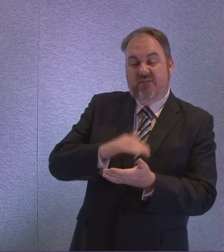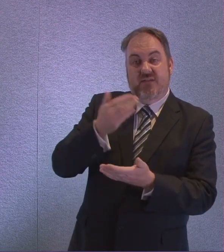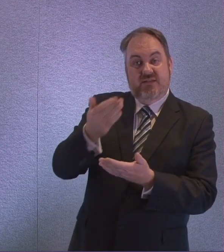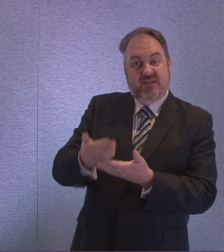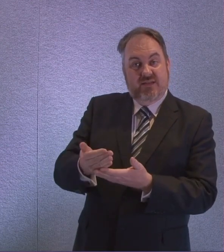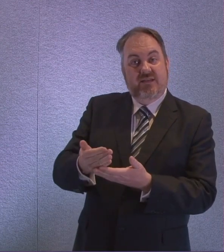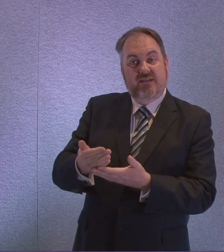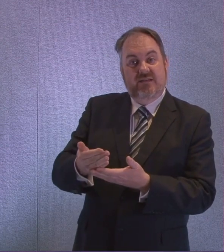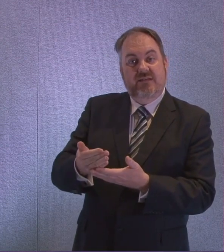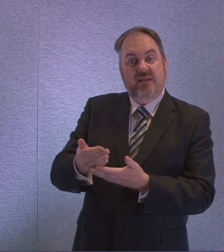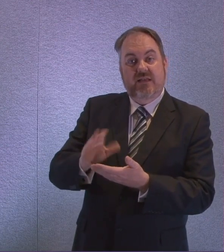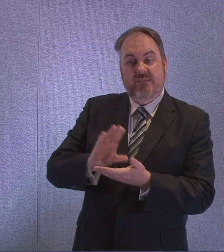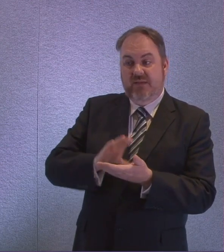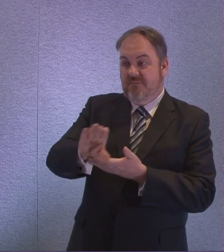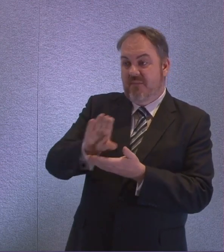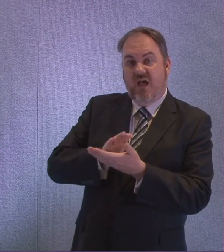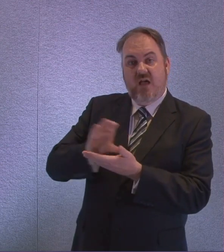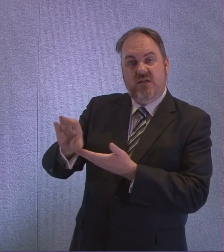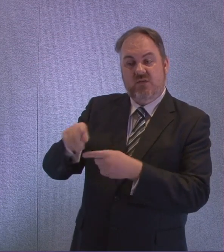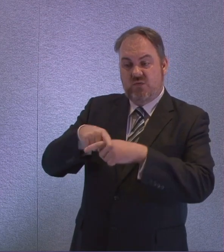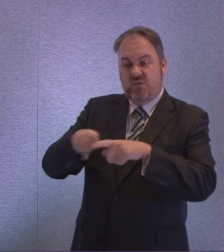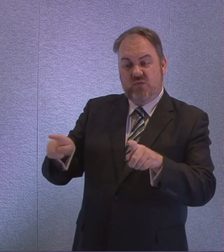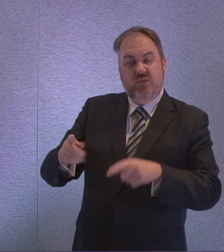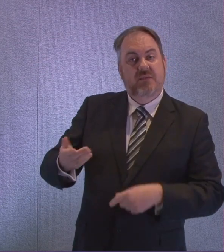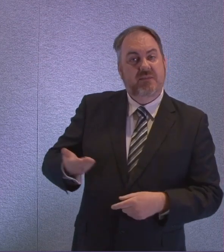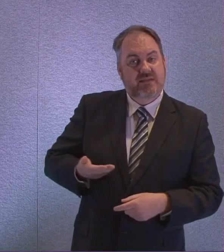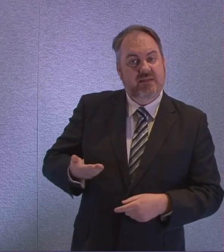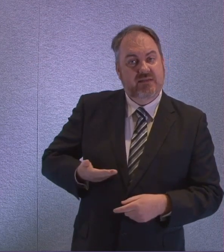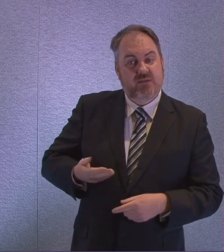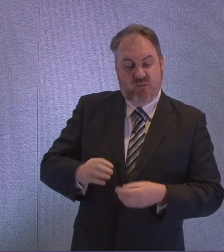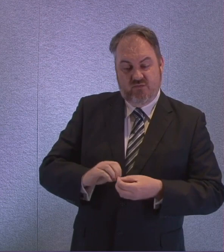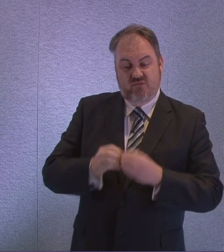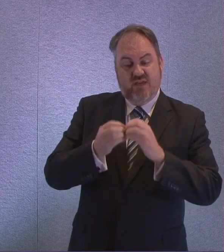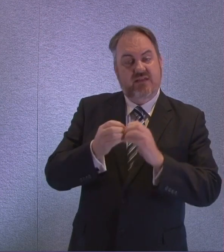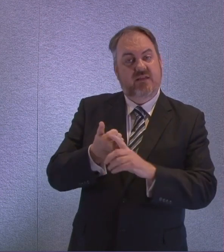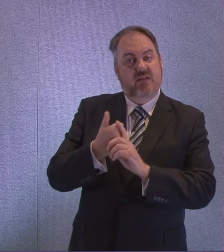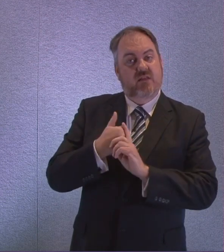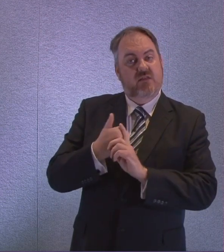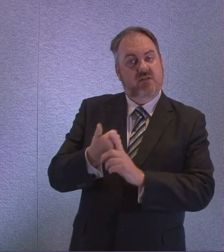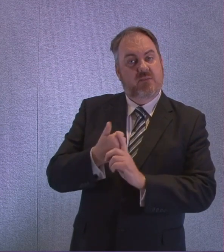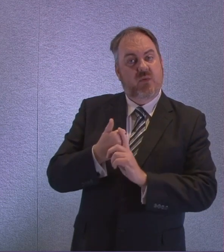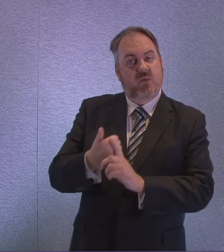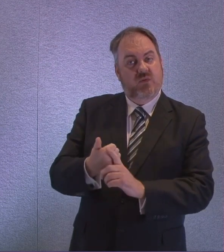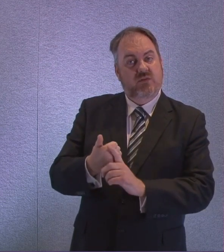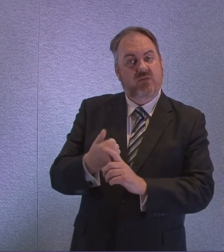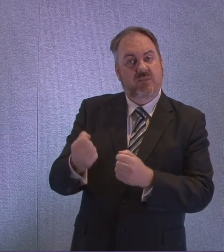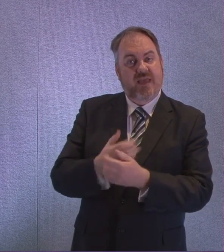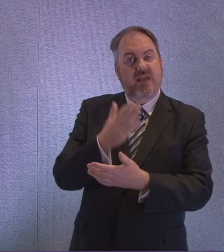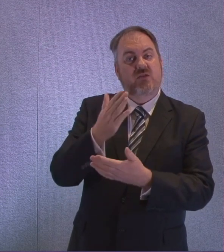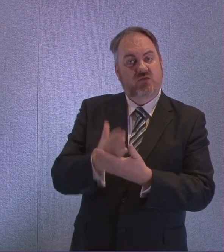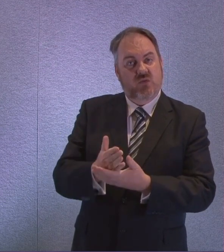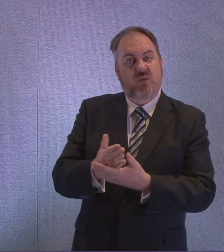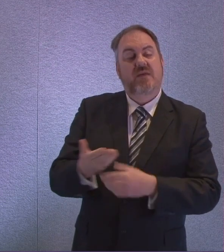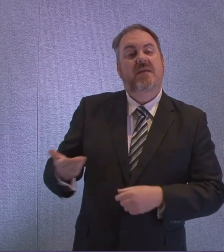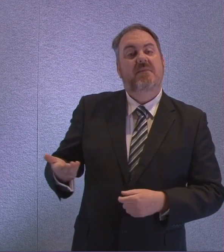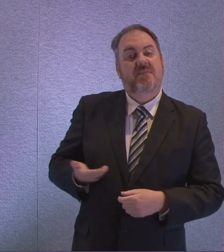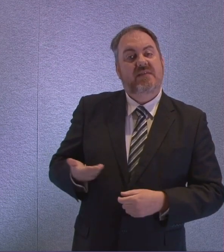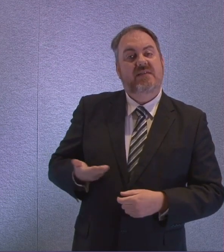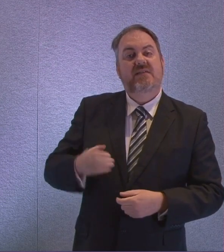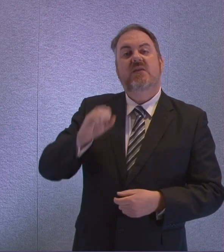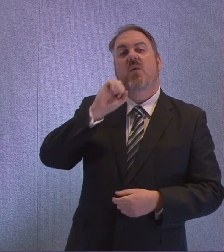passed on to businesses. We have designed this support in a way that allows more businesses to benefit. So